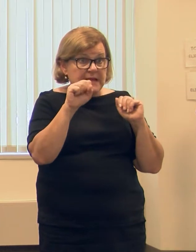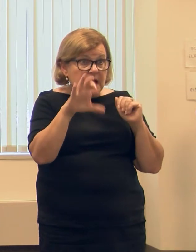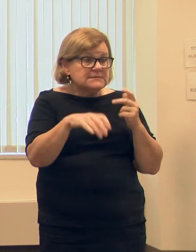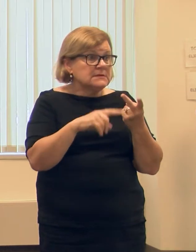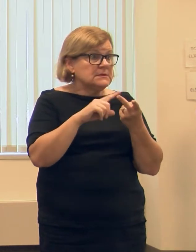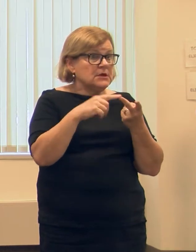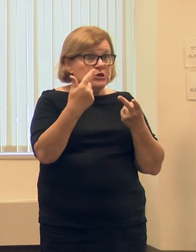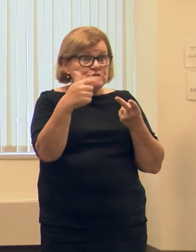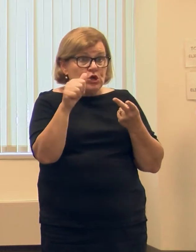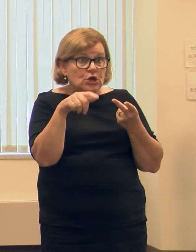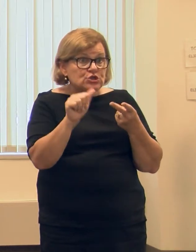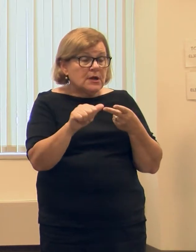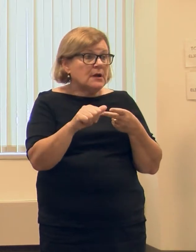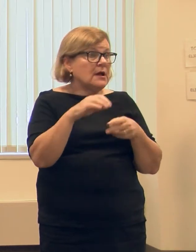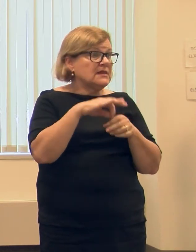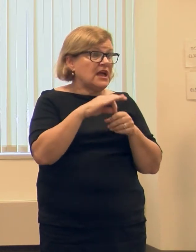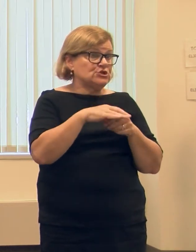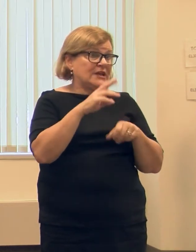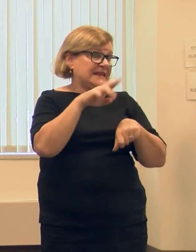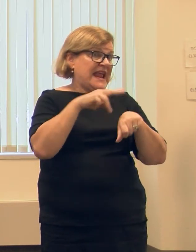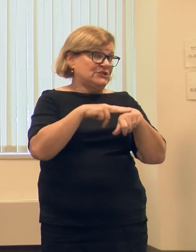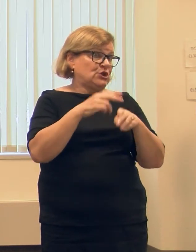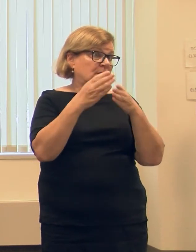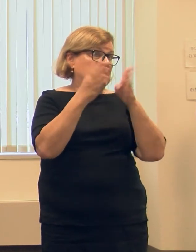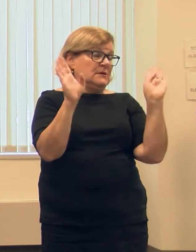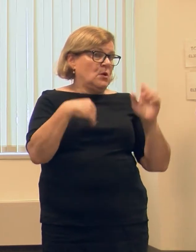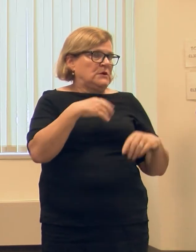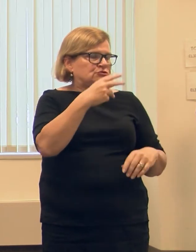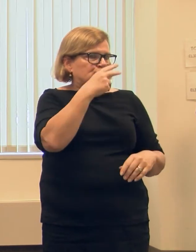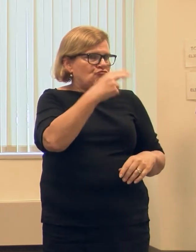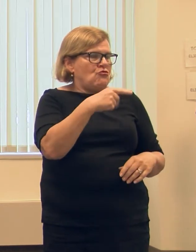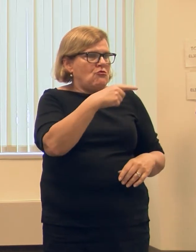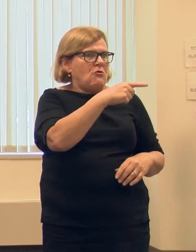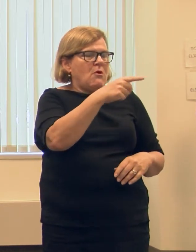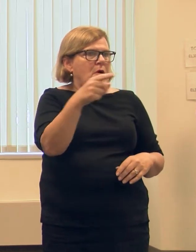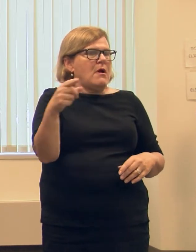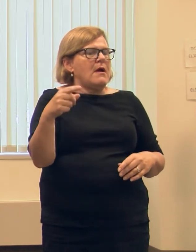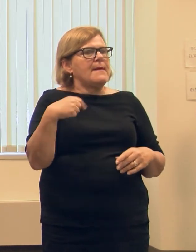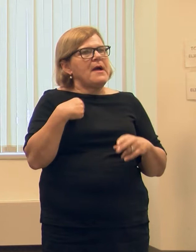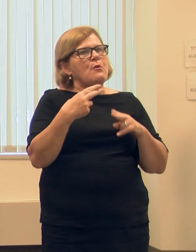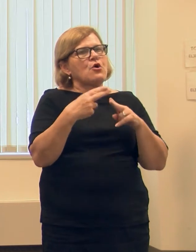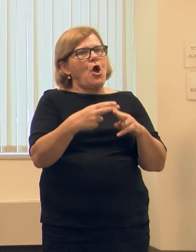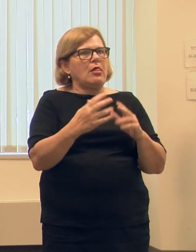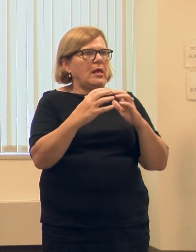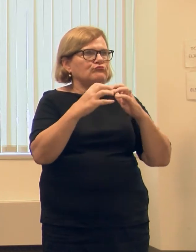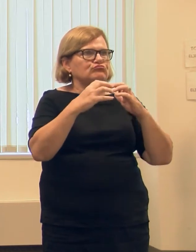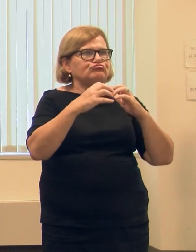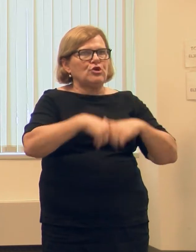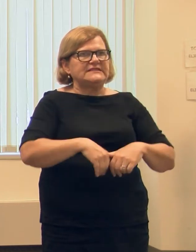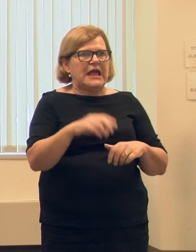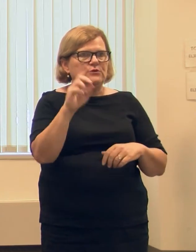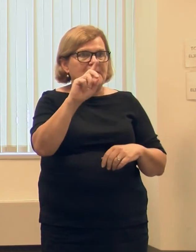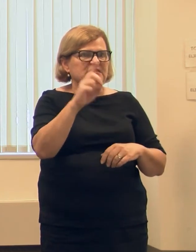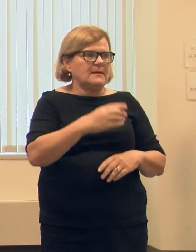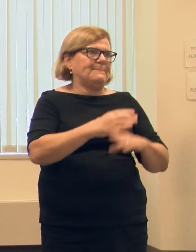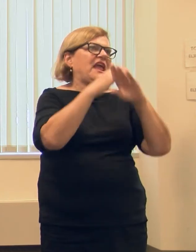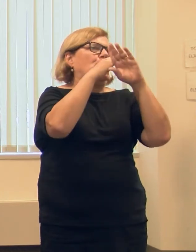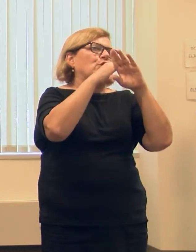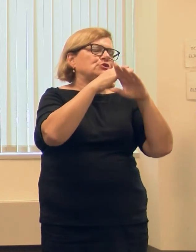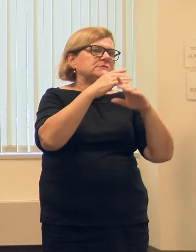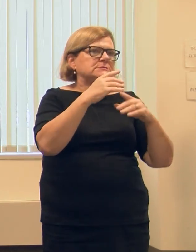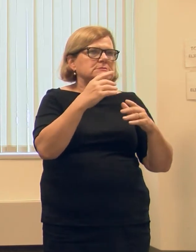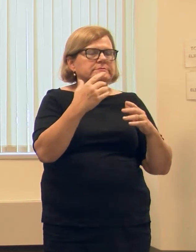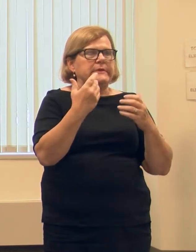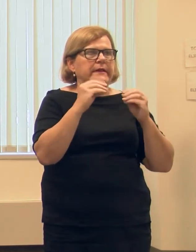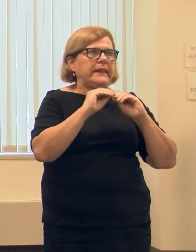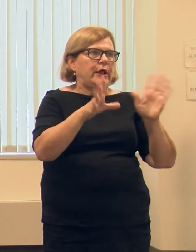election, on the national stage, we saw what I would call a breakdown democracy and barriers clearly on